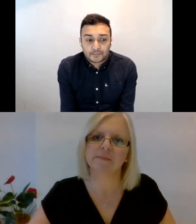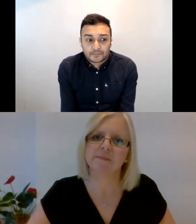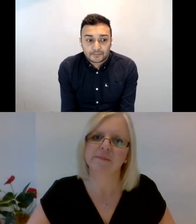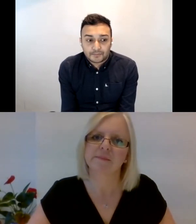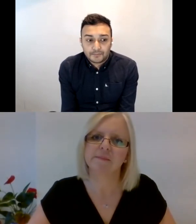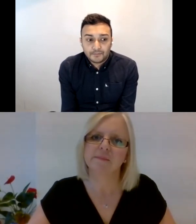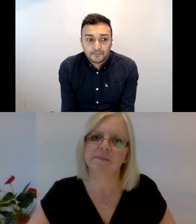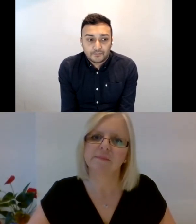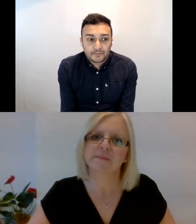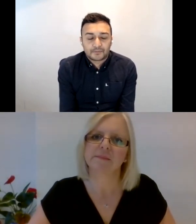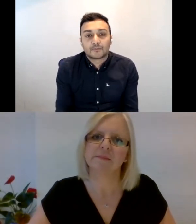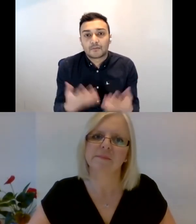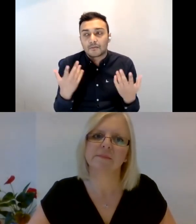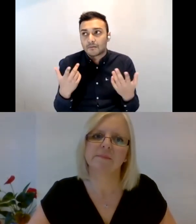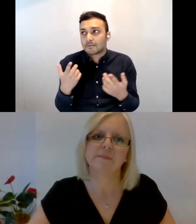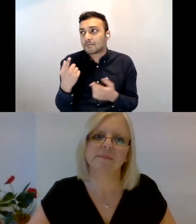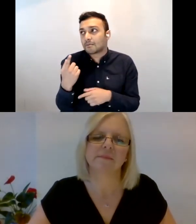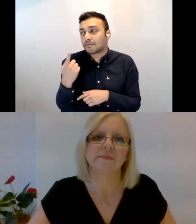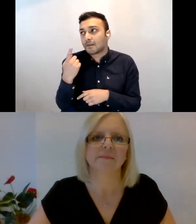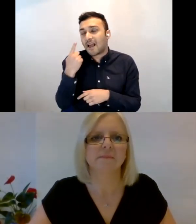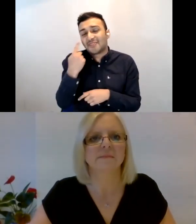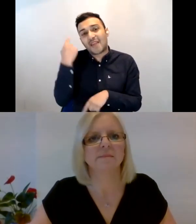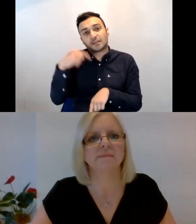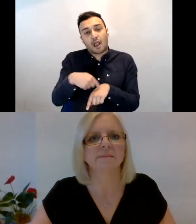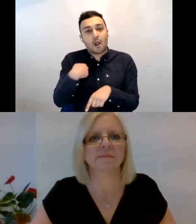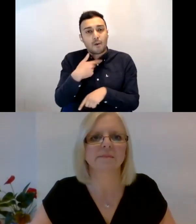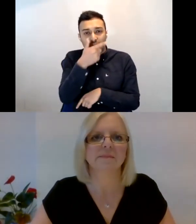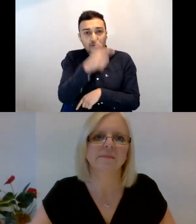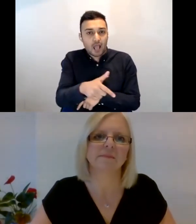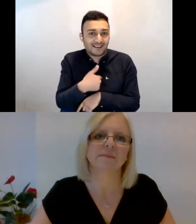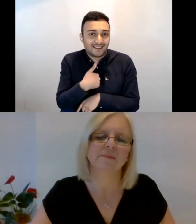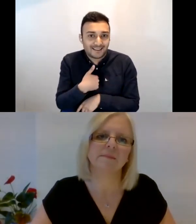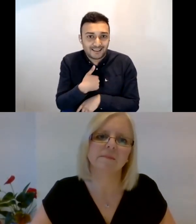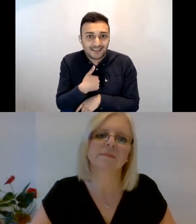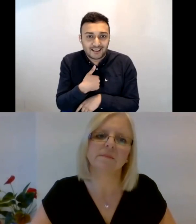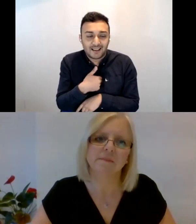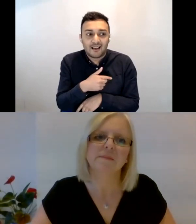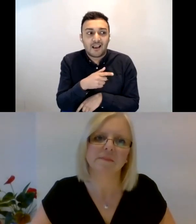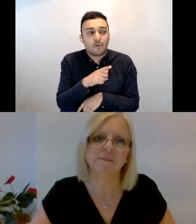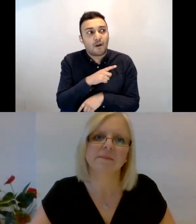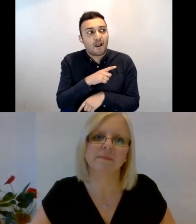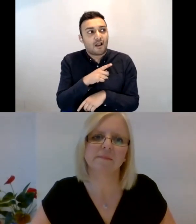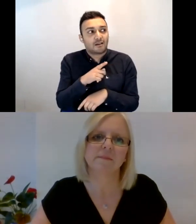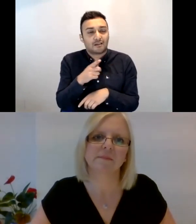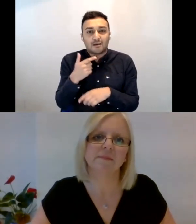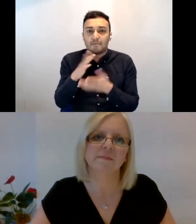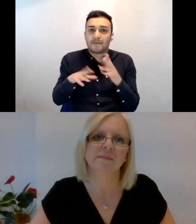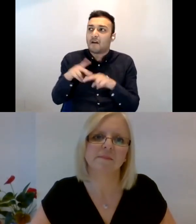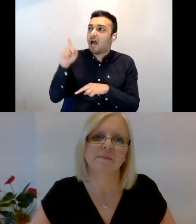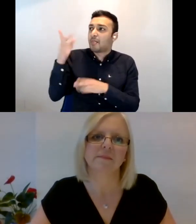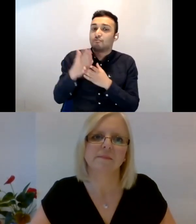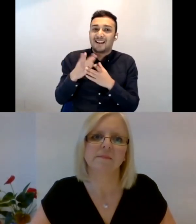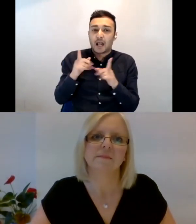Um, I mean, I was extremely lucky because my parents never really made it like a big deal for me.